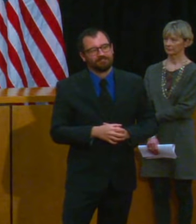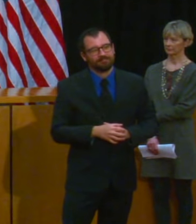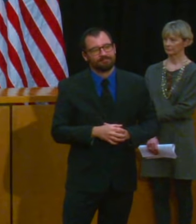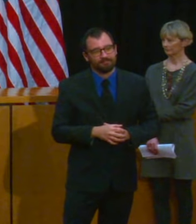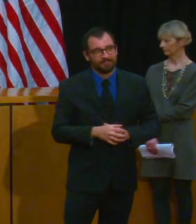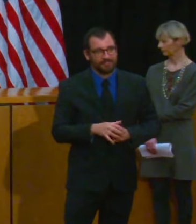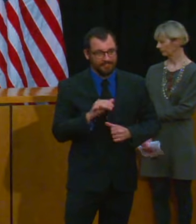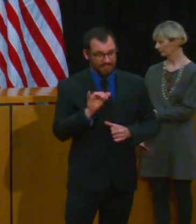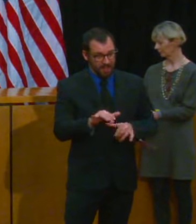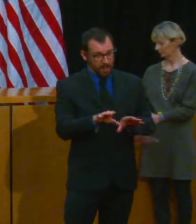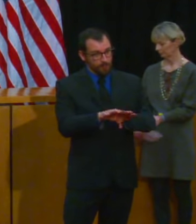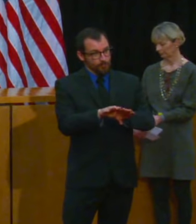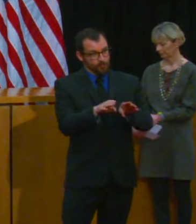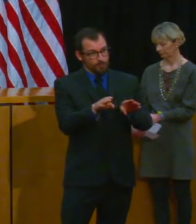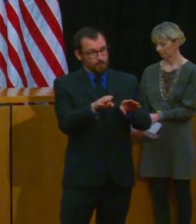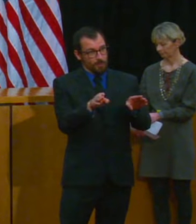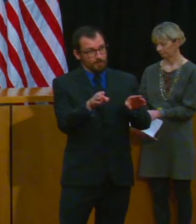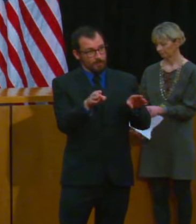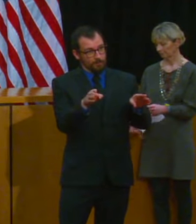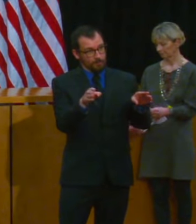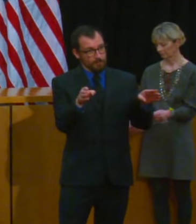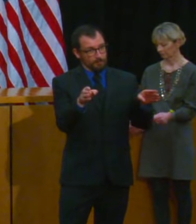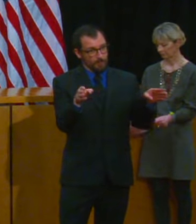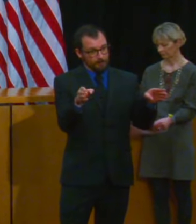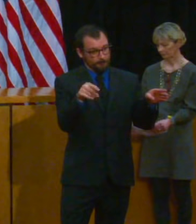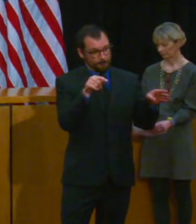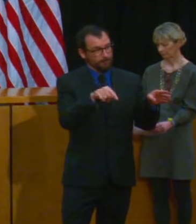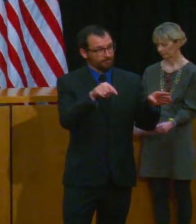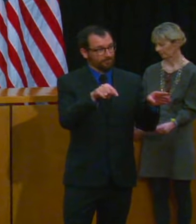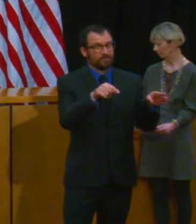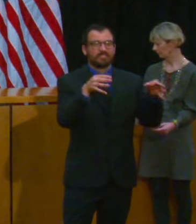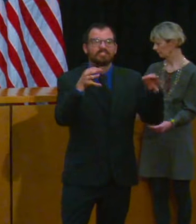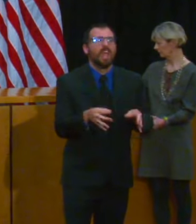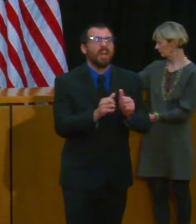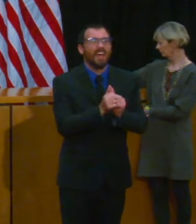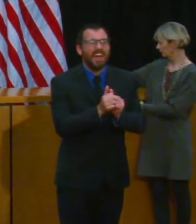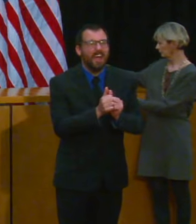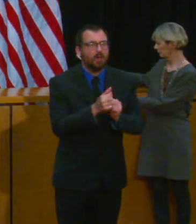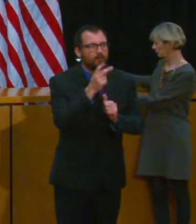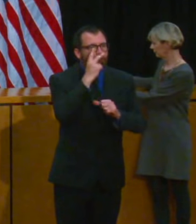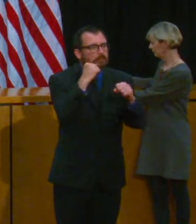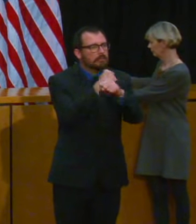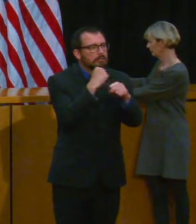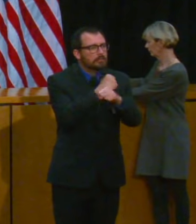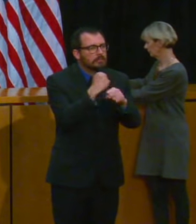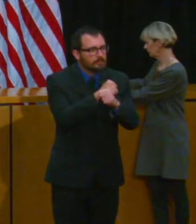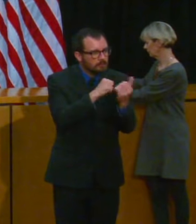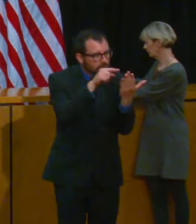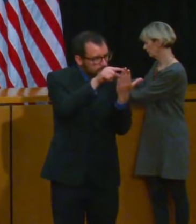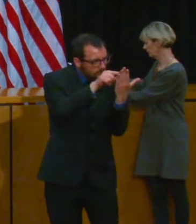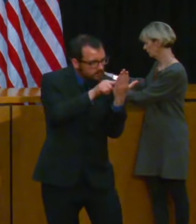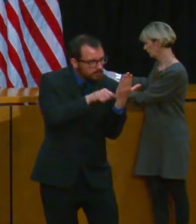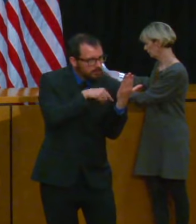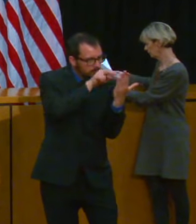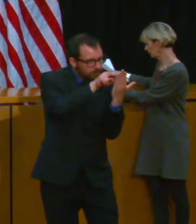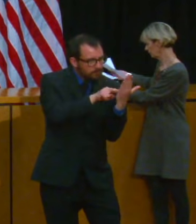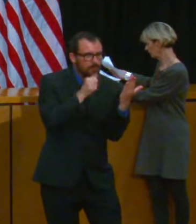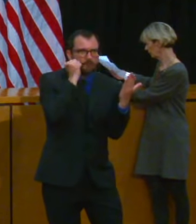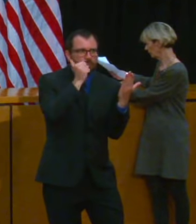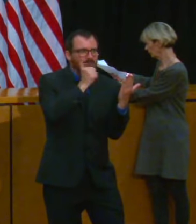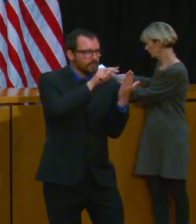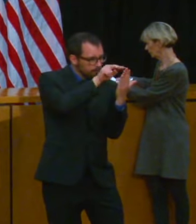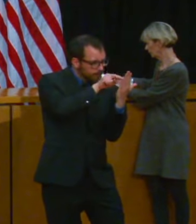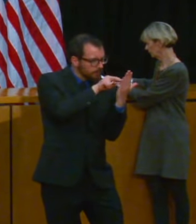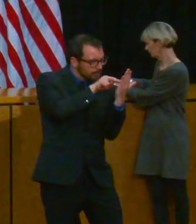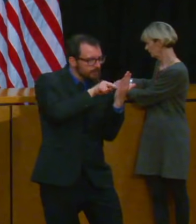a way that's consistent with the data and the recommendations that have come from virtually every level of government and